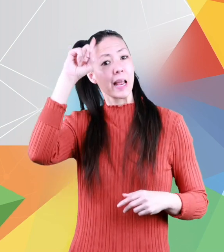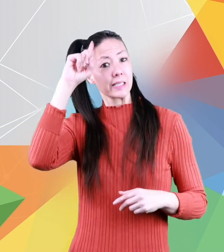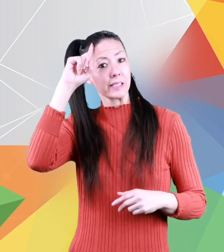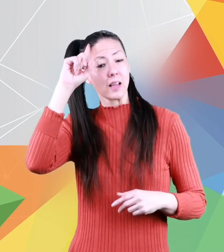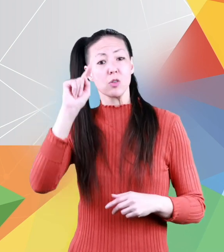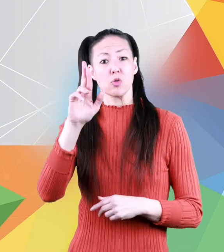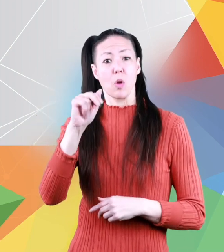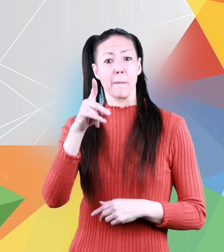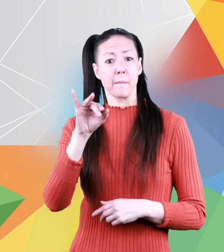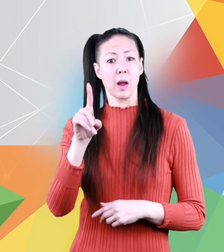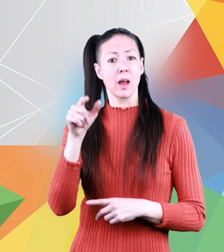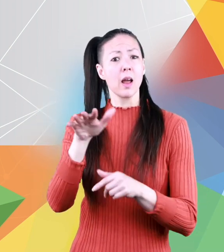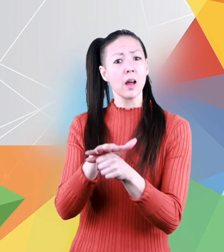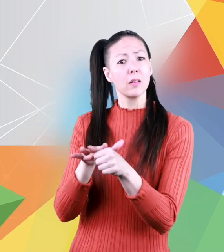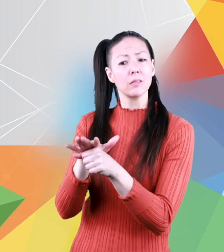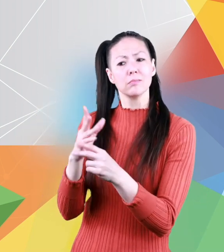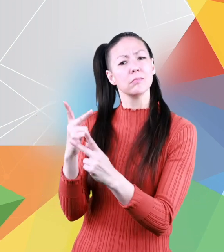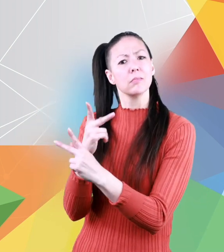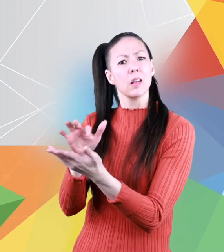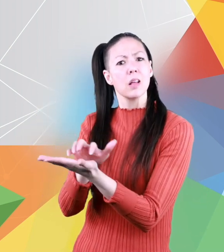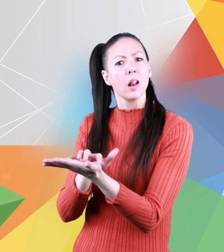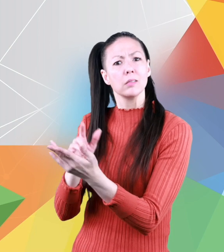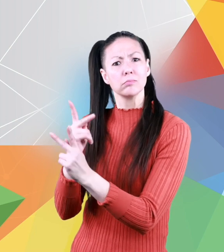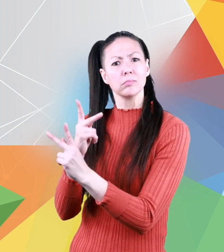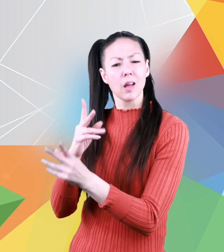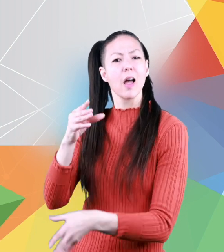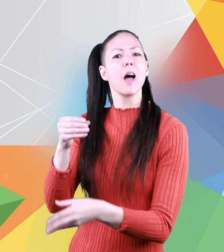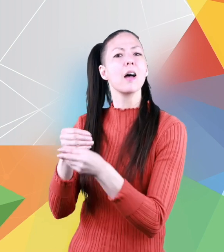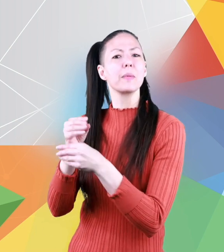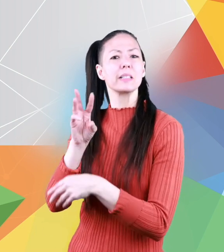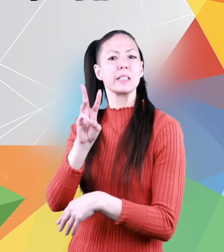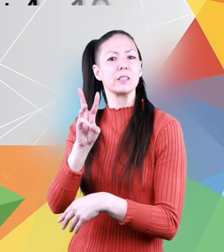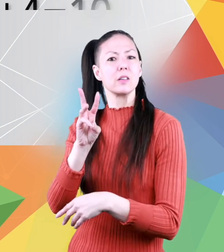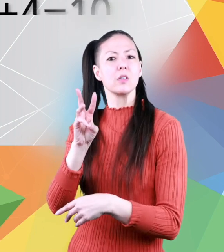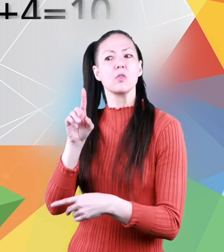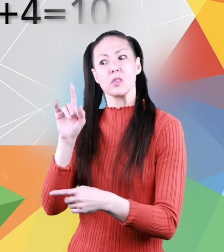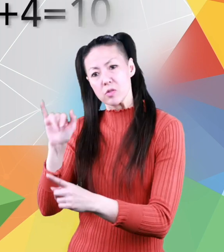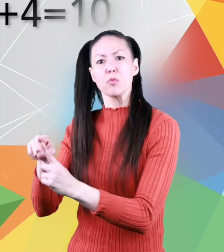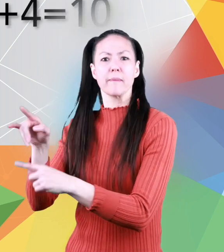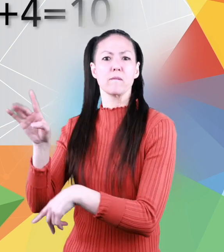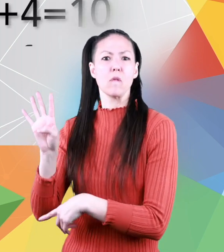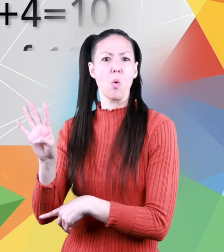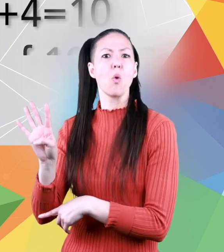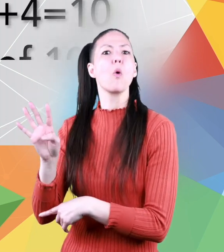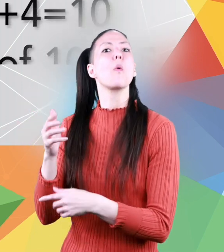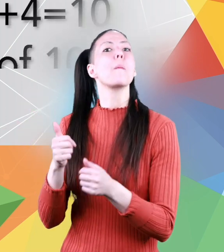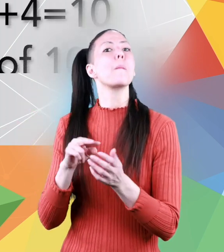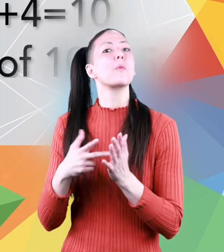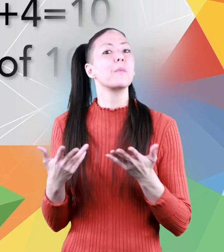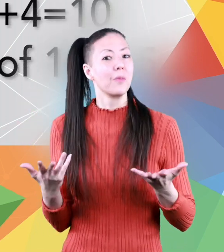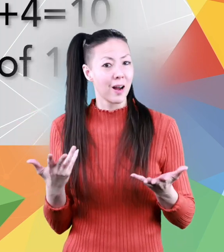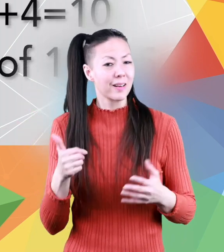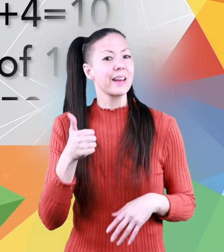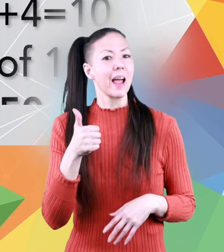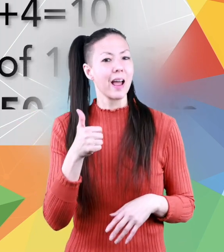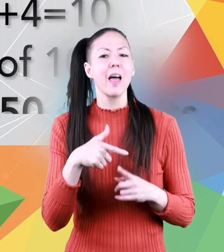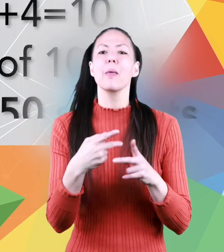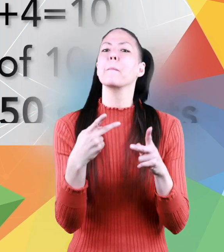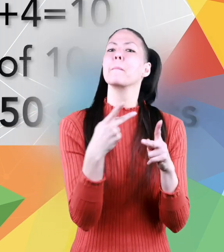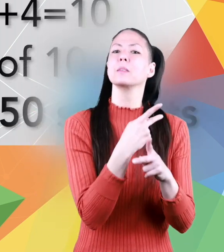this trapezoid's area is calculated by adding six to four which is 10 and then multiplying that by